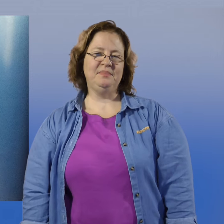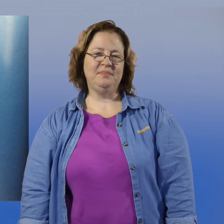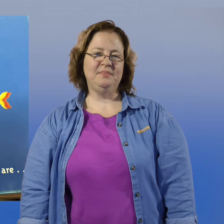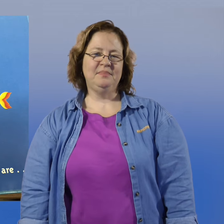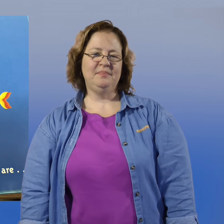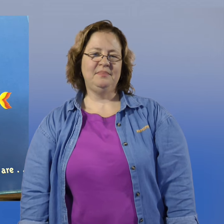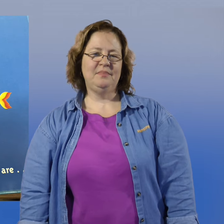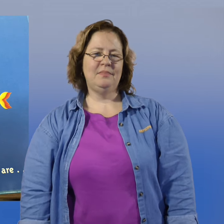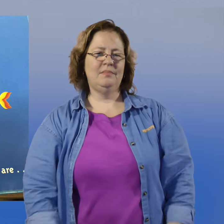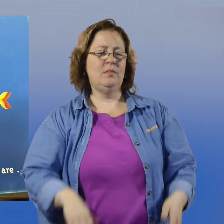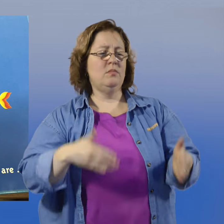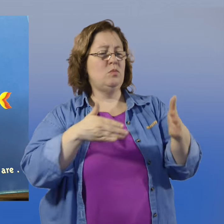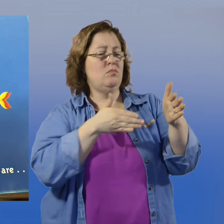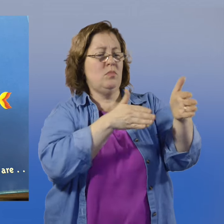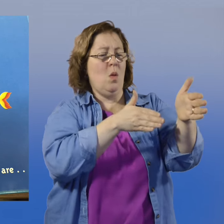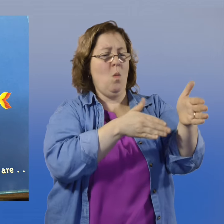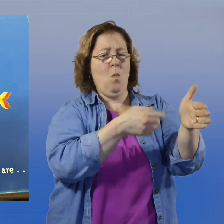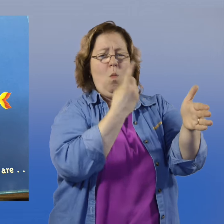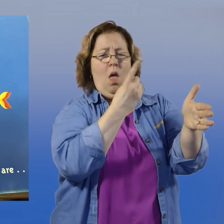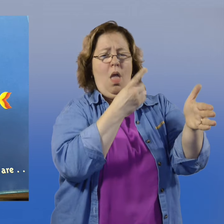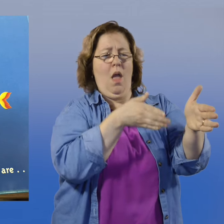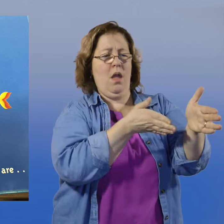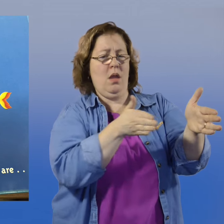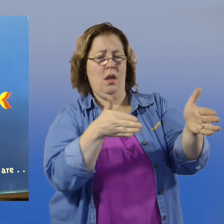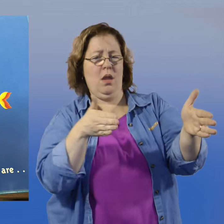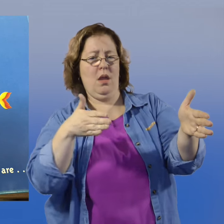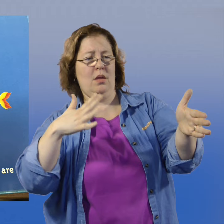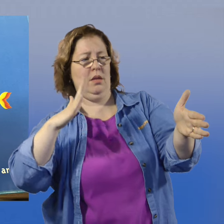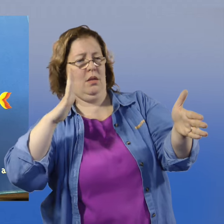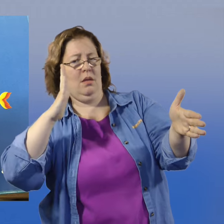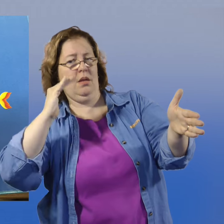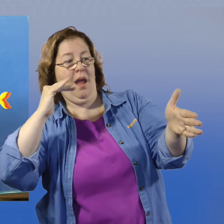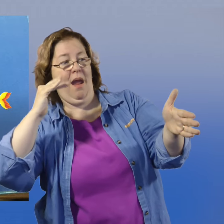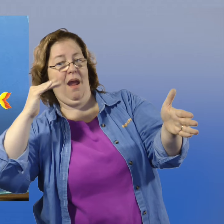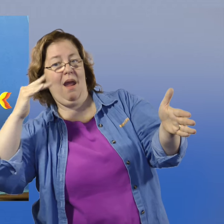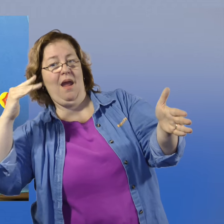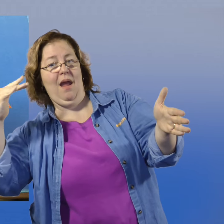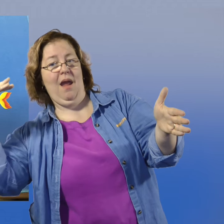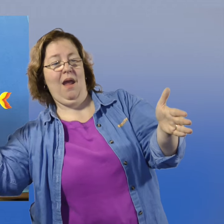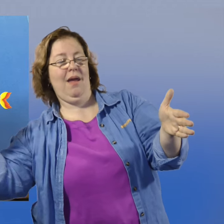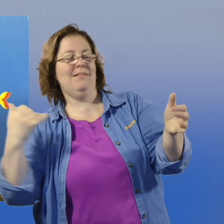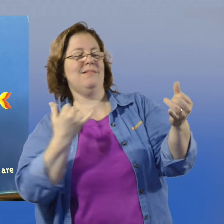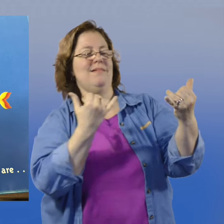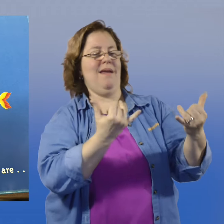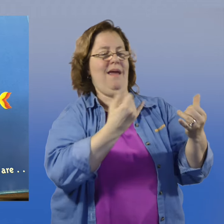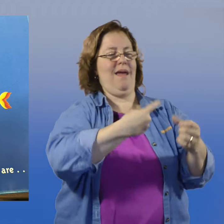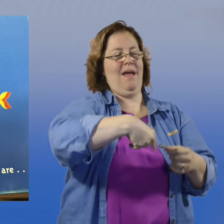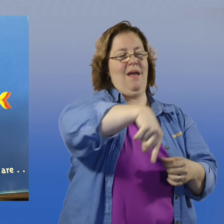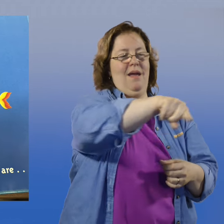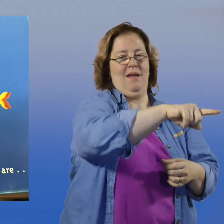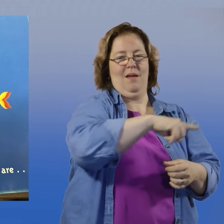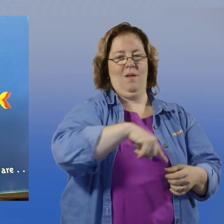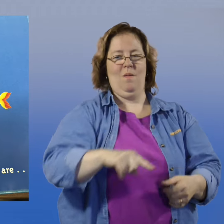One waves goodbye and now there are